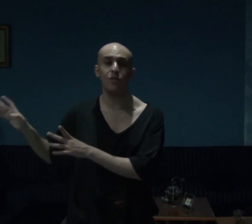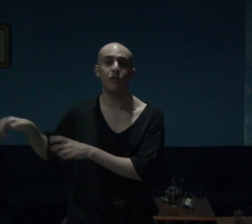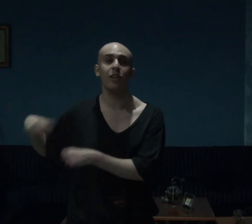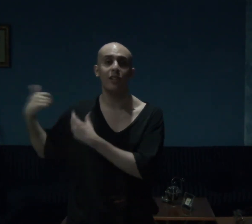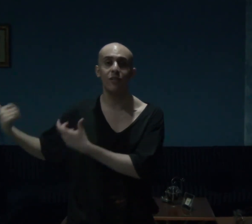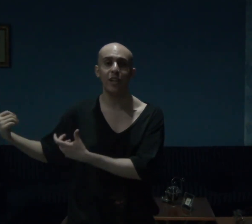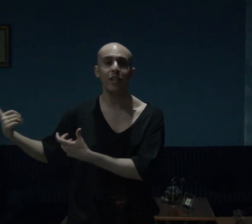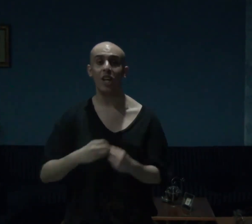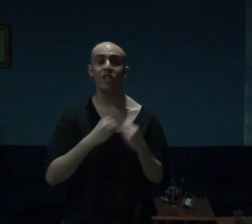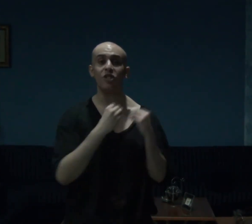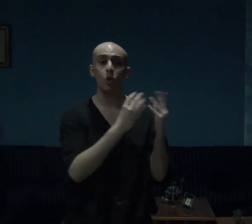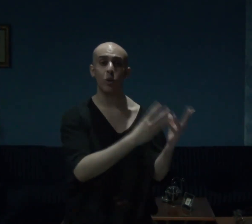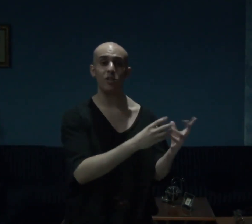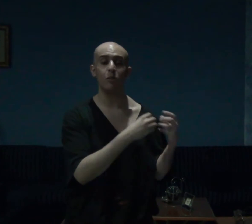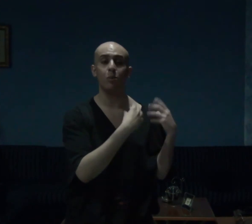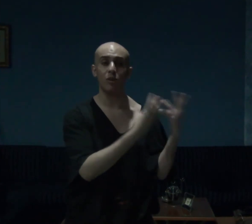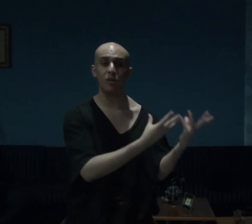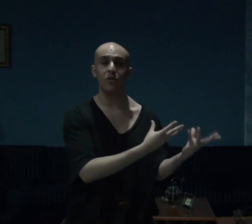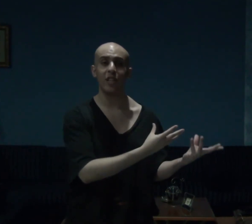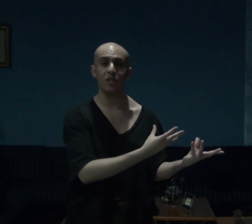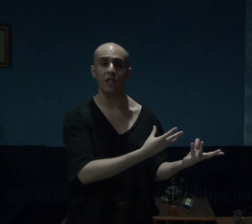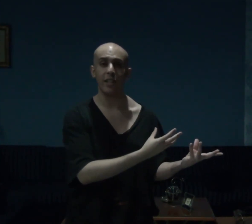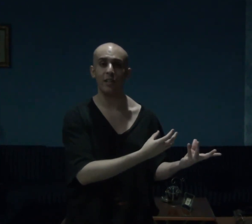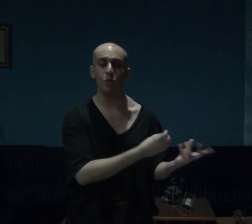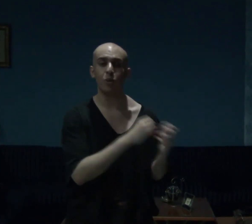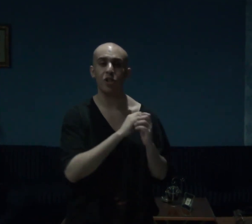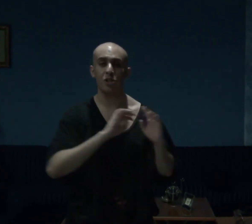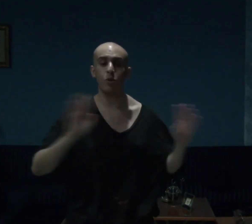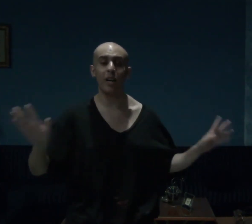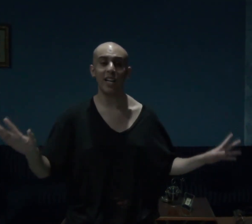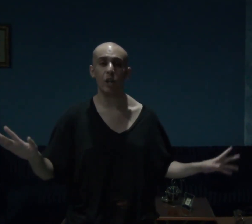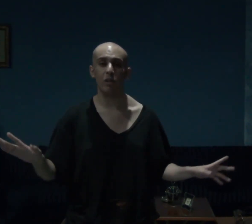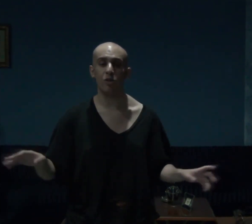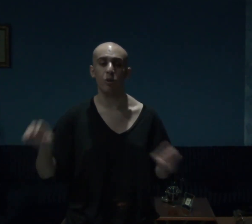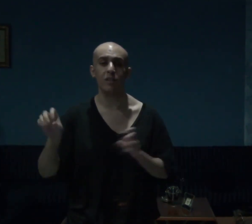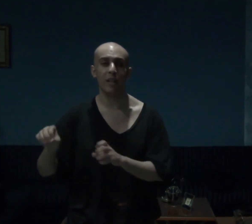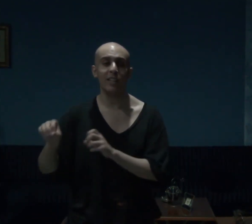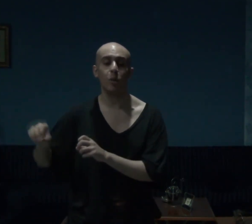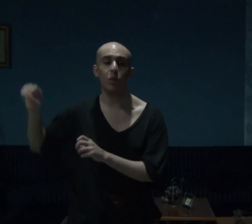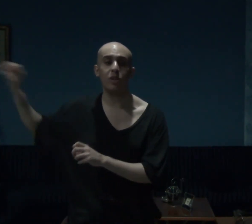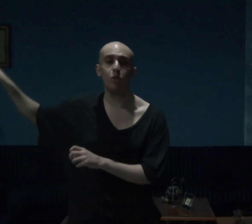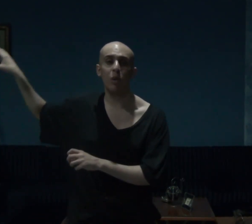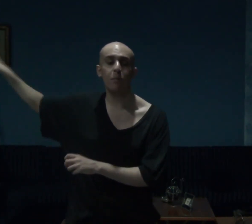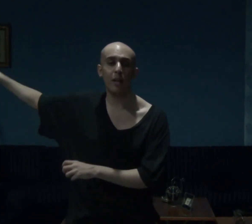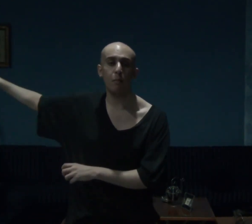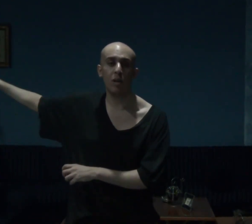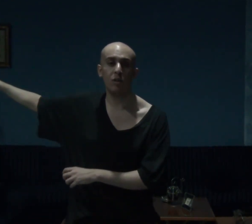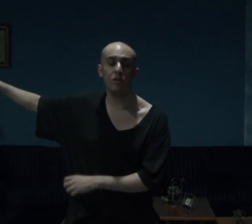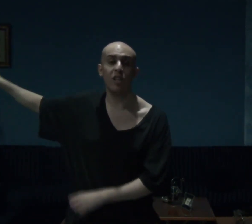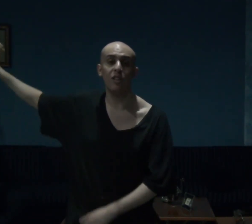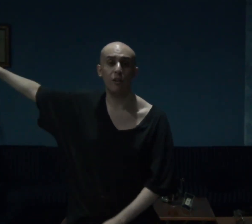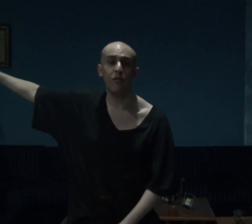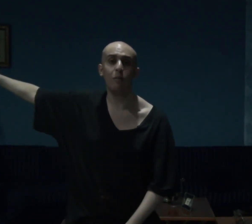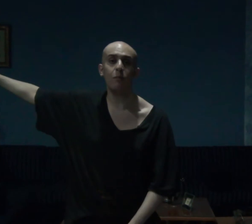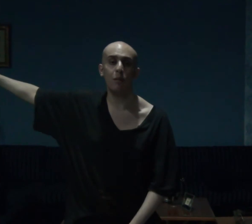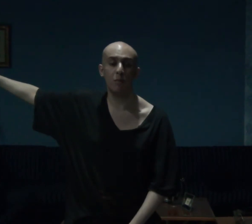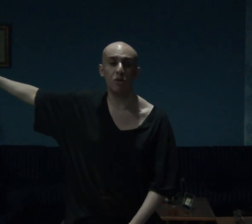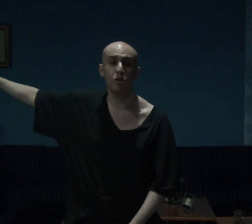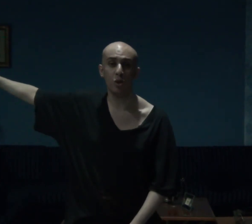for a living and he's quite supportive guys and gals which is so accurate to exactly what these webcam models and their family members do